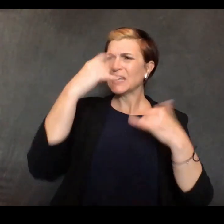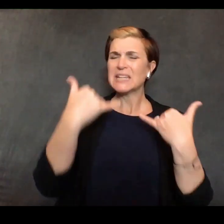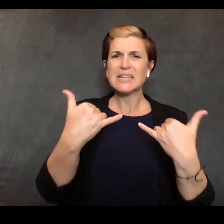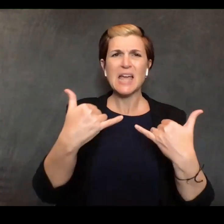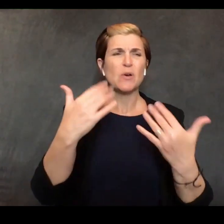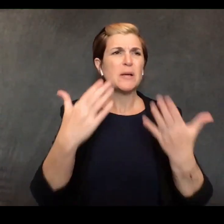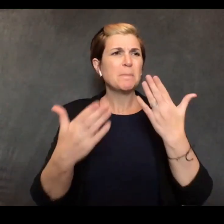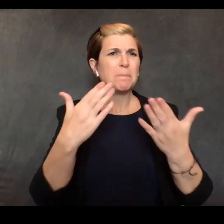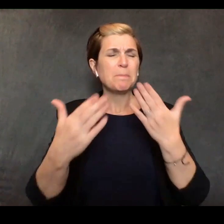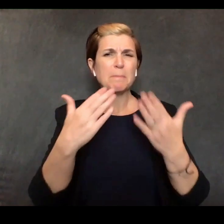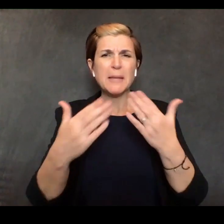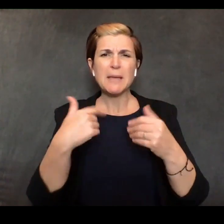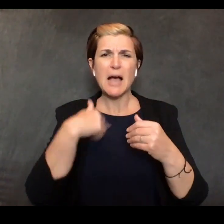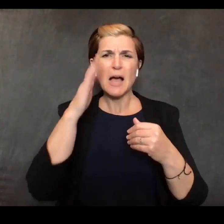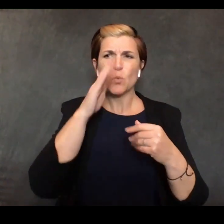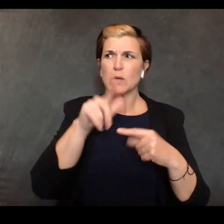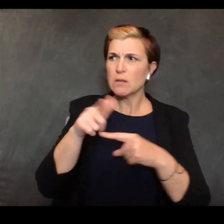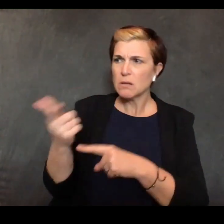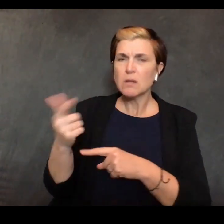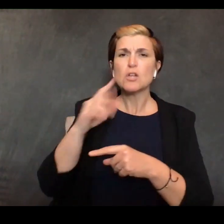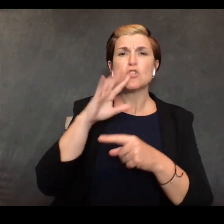words on the telehealth and then we can get back to this please